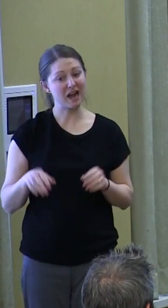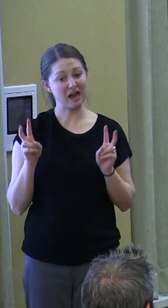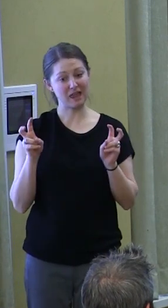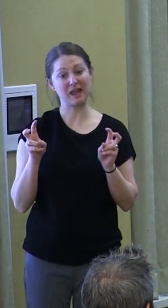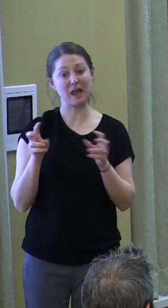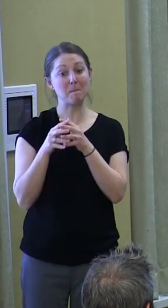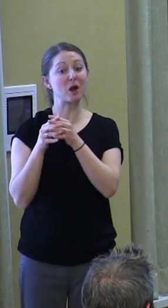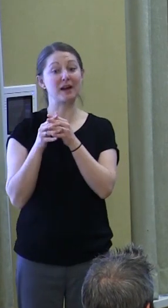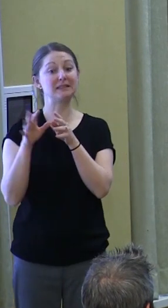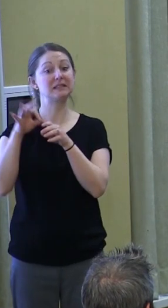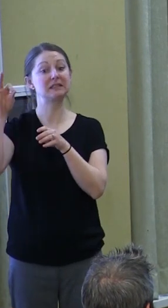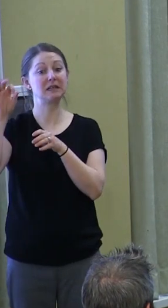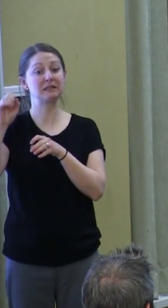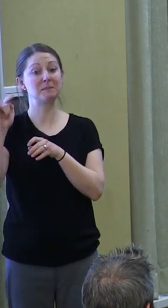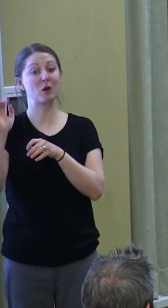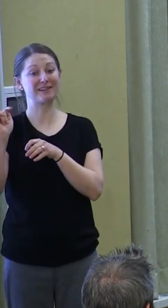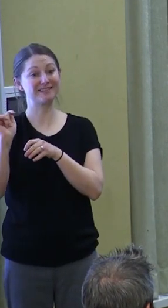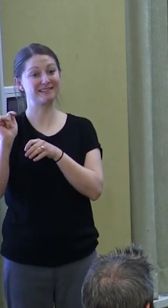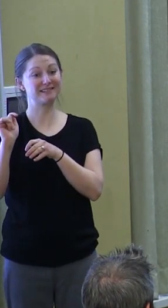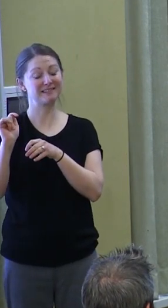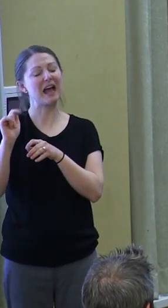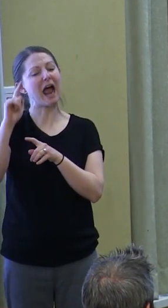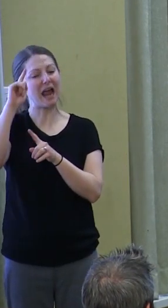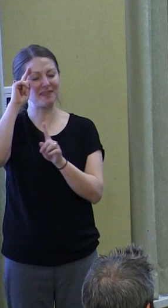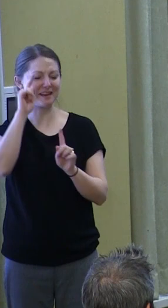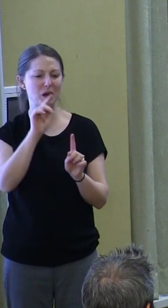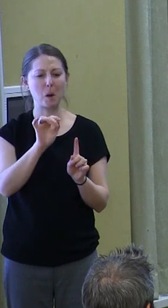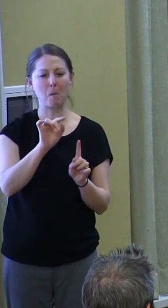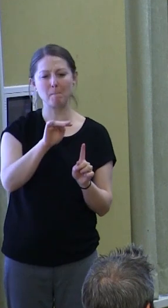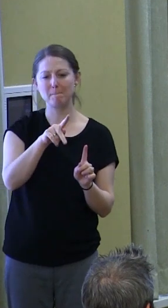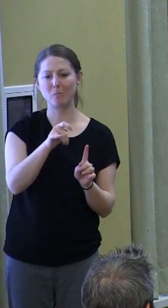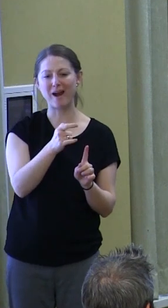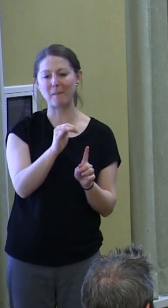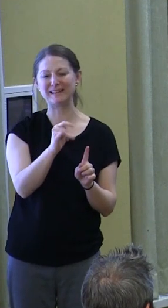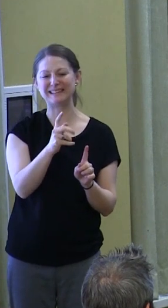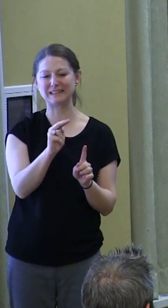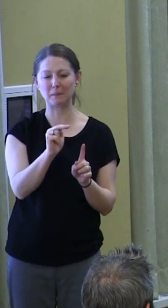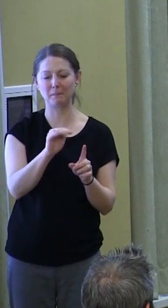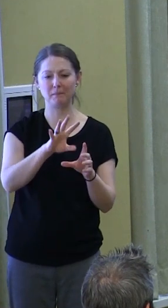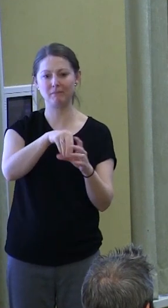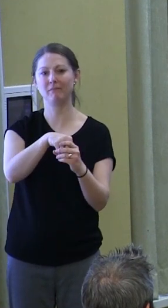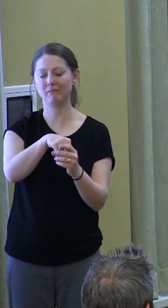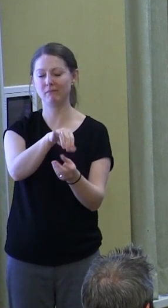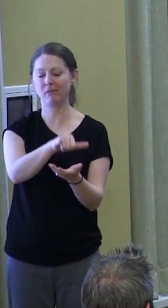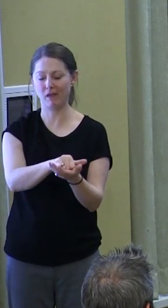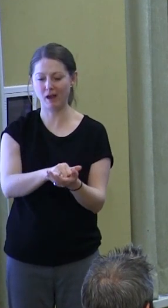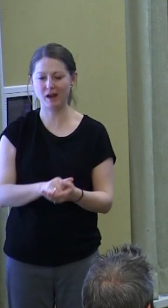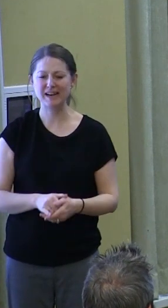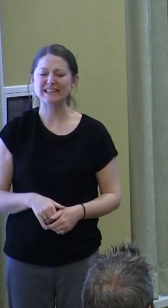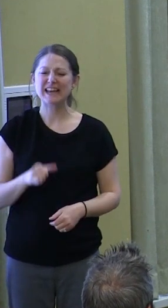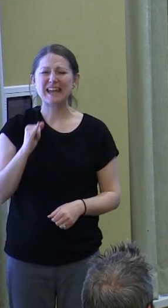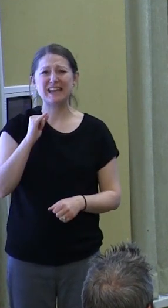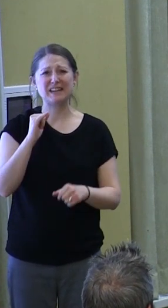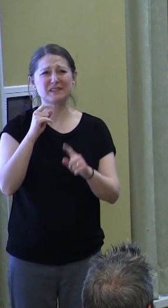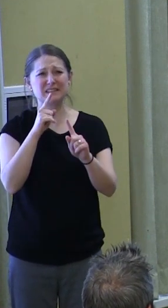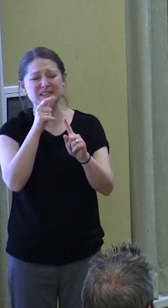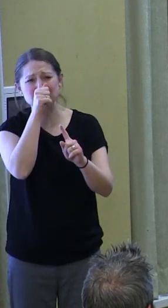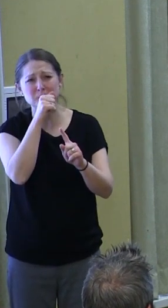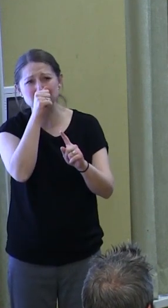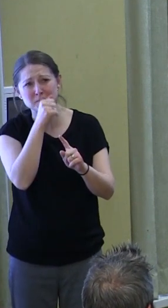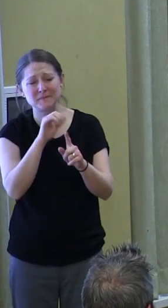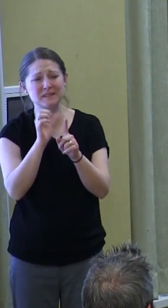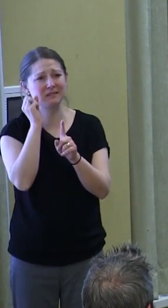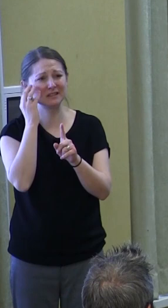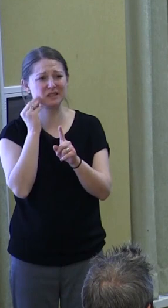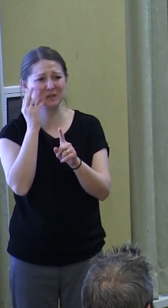spirit exists, I think pragmatism captures it well. It's about facing difficult realities and responding